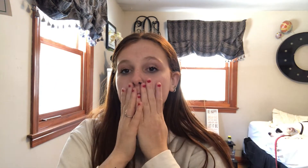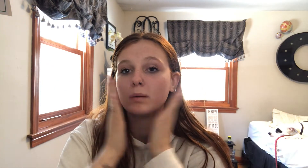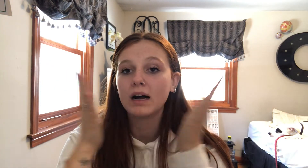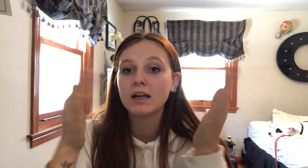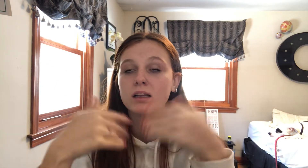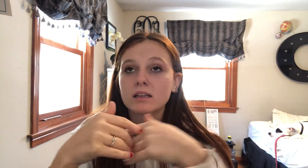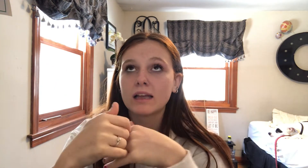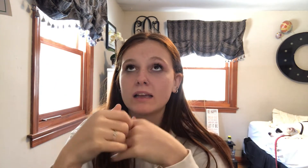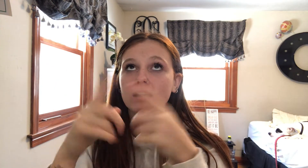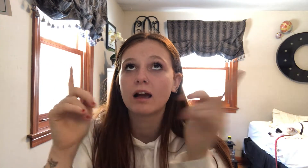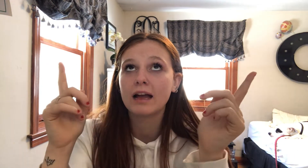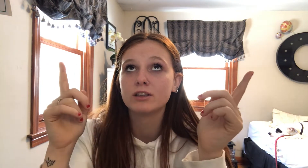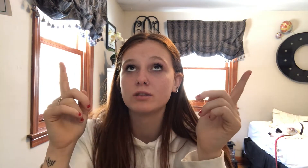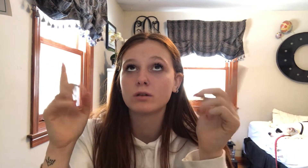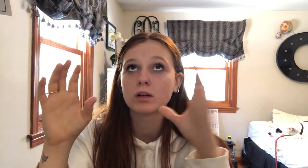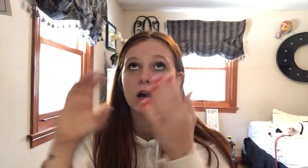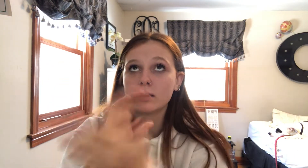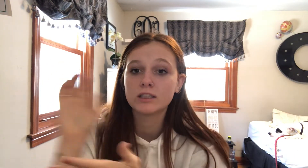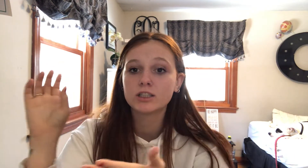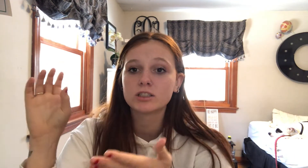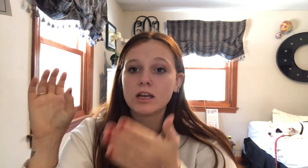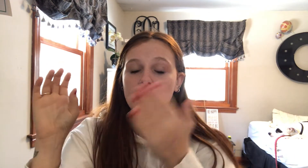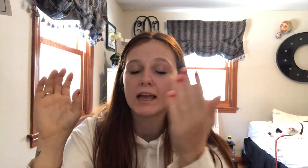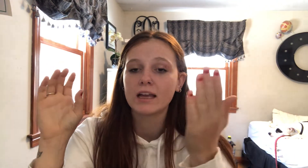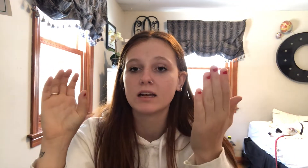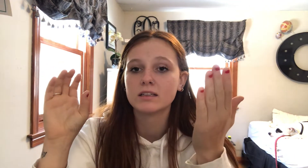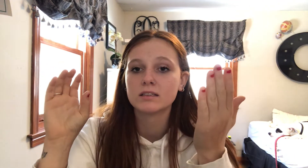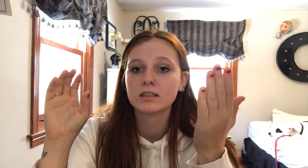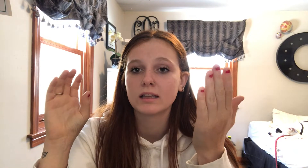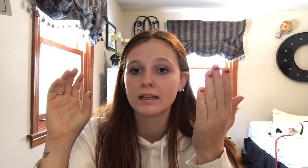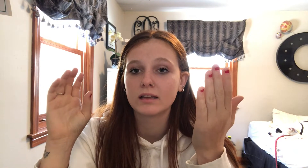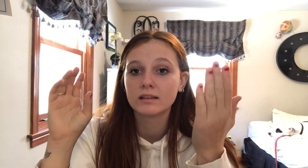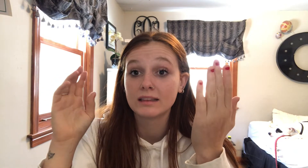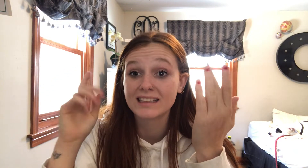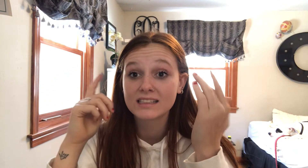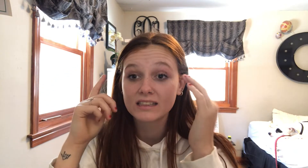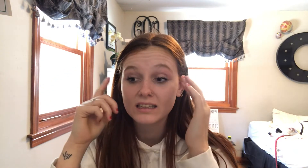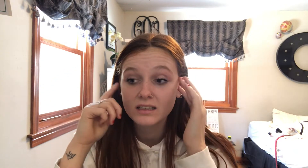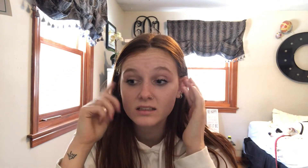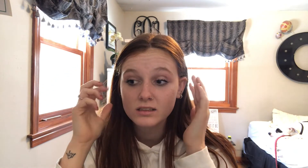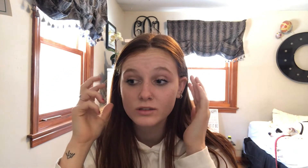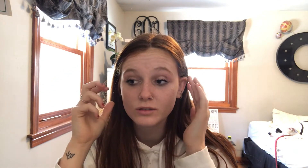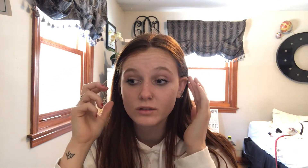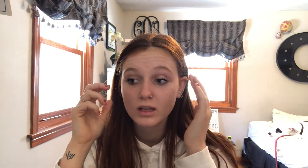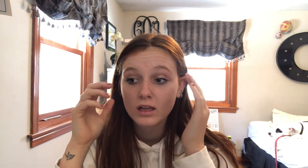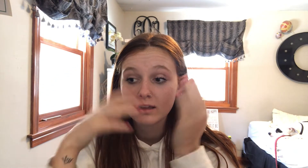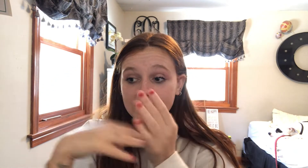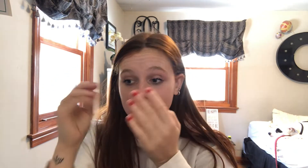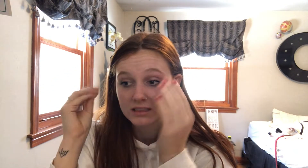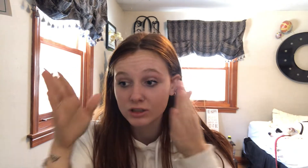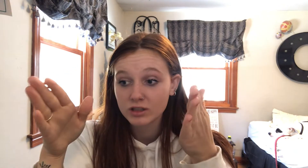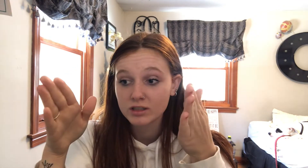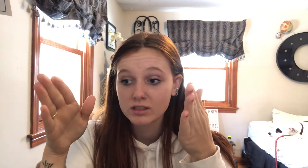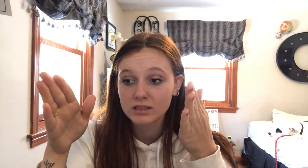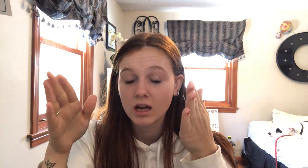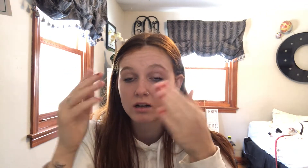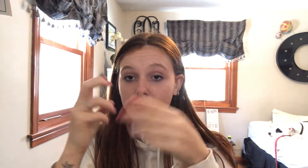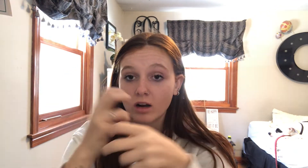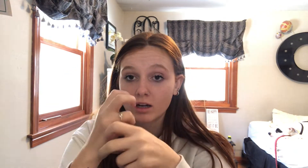but like I do go to college and like listening to like the teachers is kind of hard